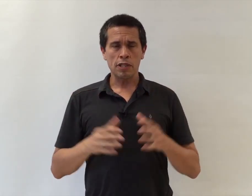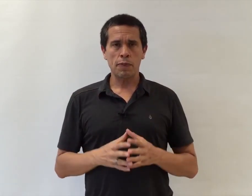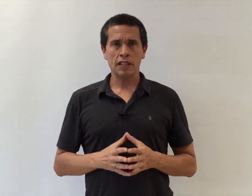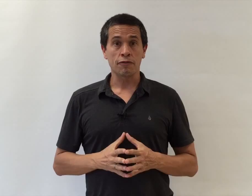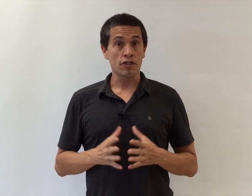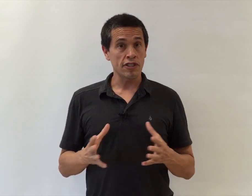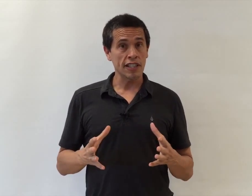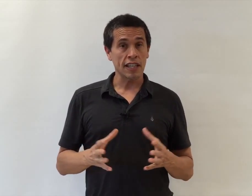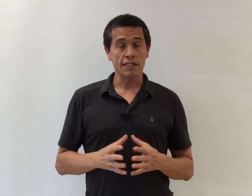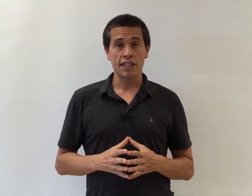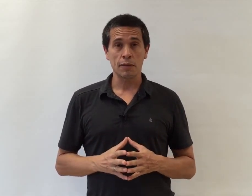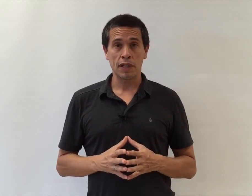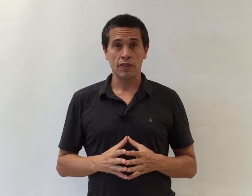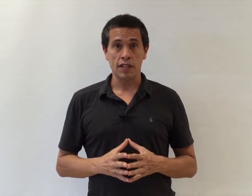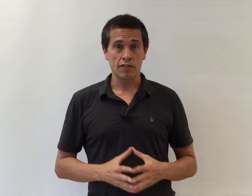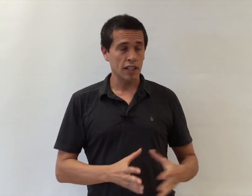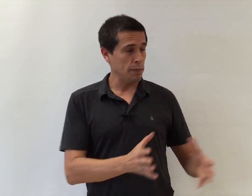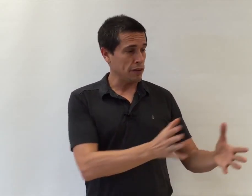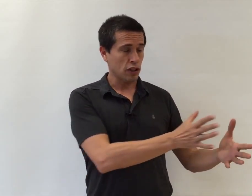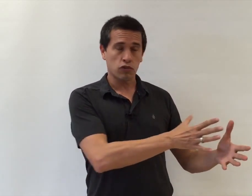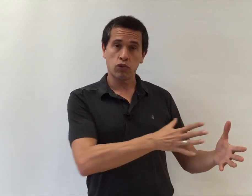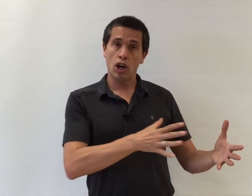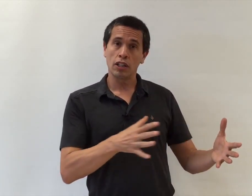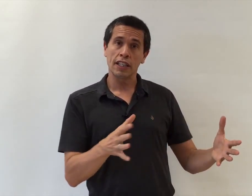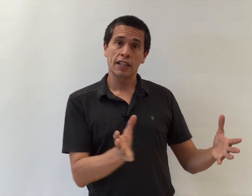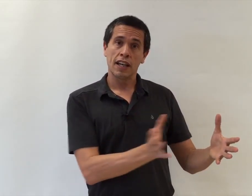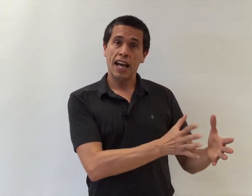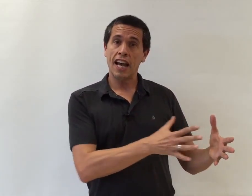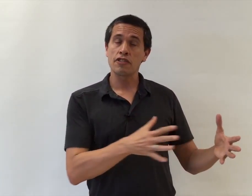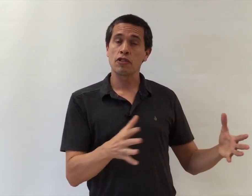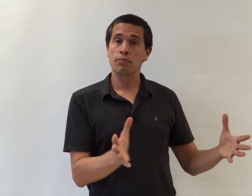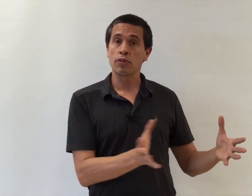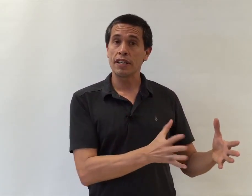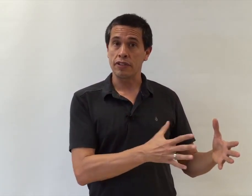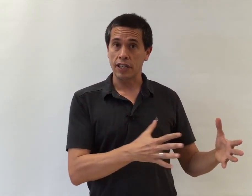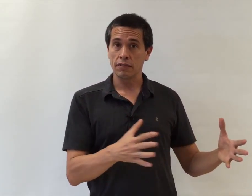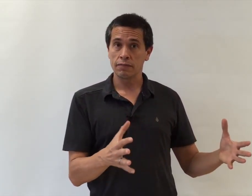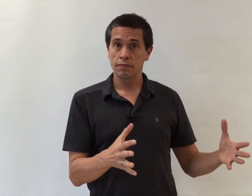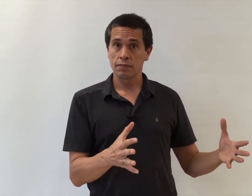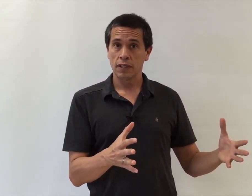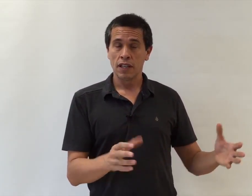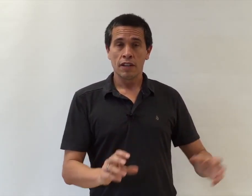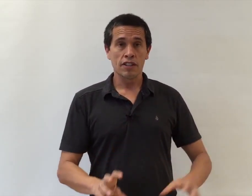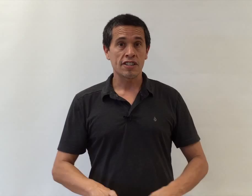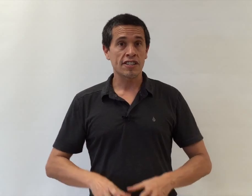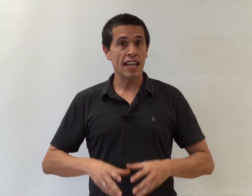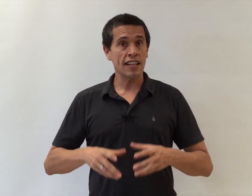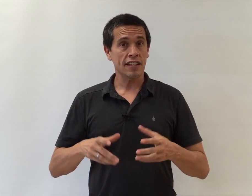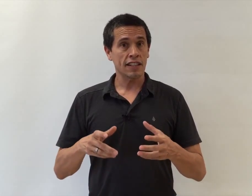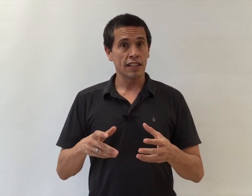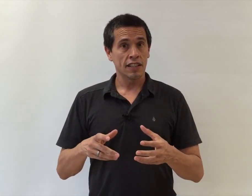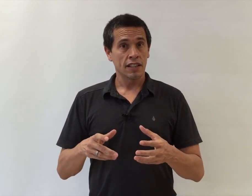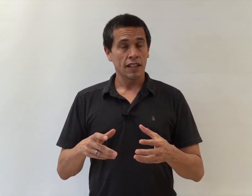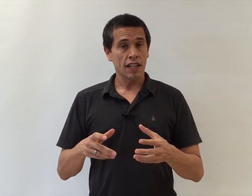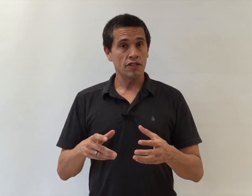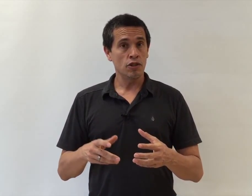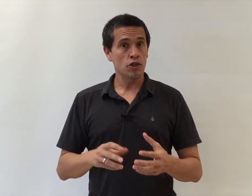in perspective for singing is think about this. Think about the crawling as you're breathing, the standing as you